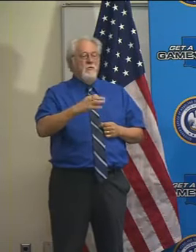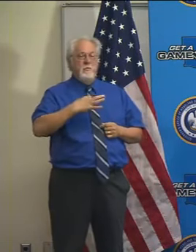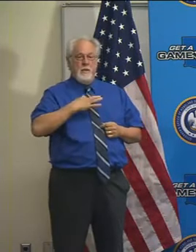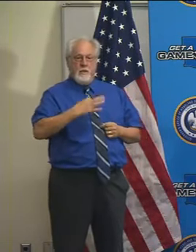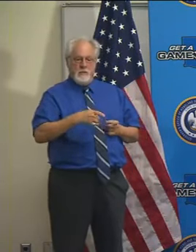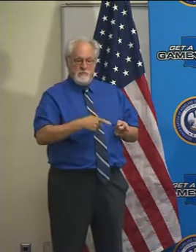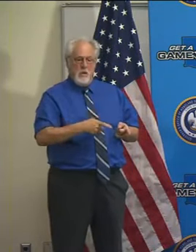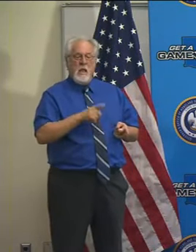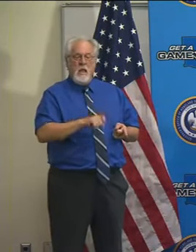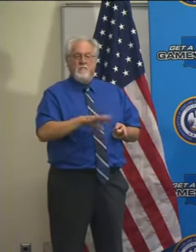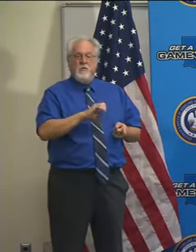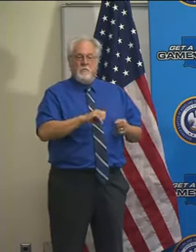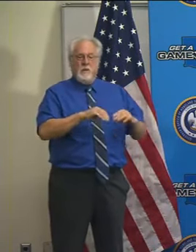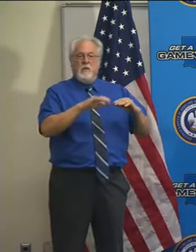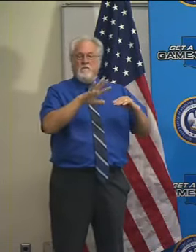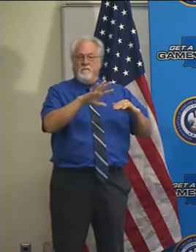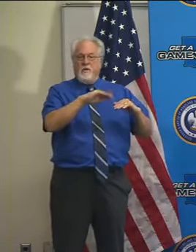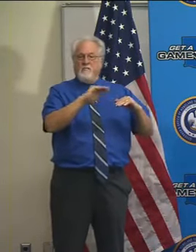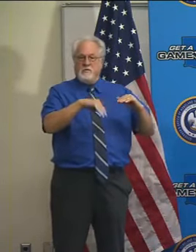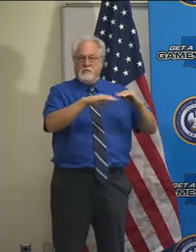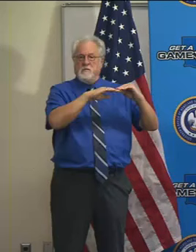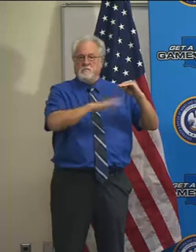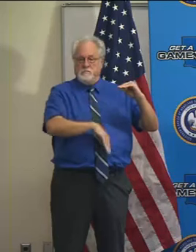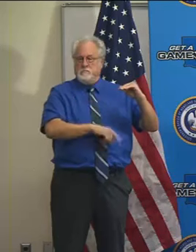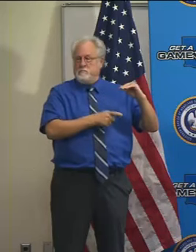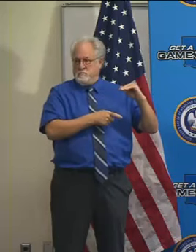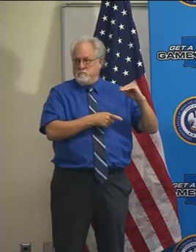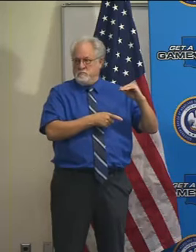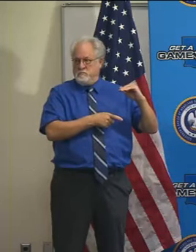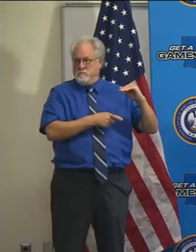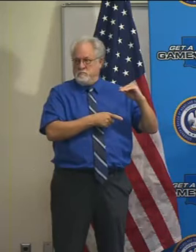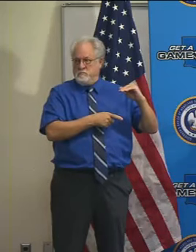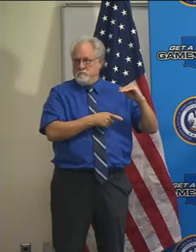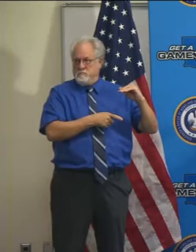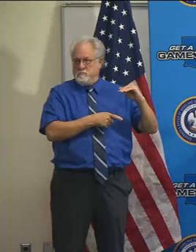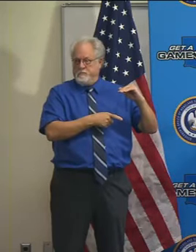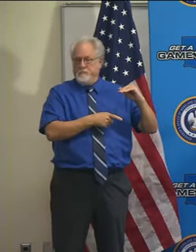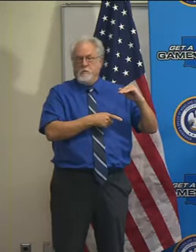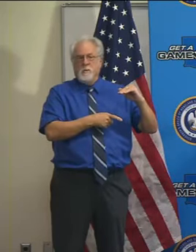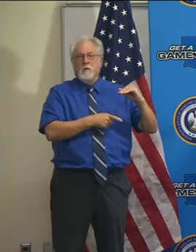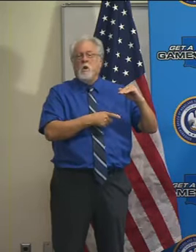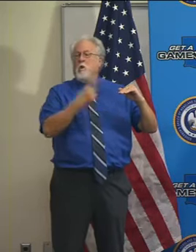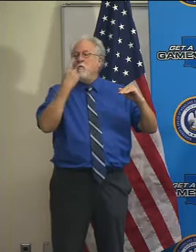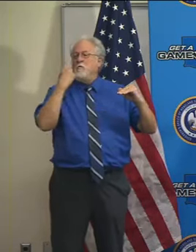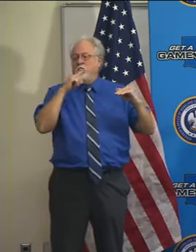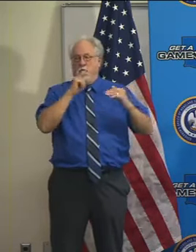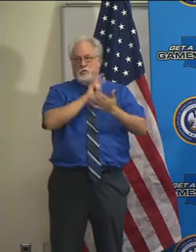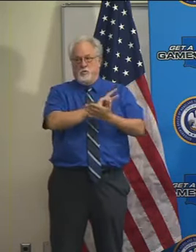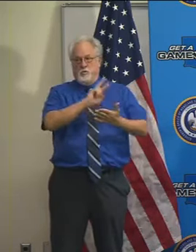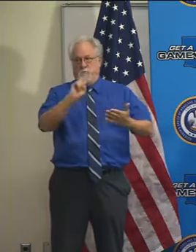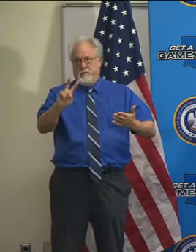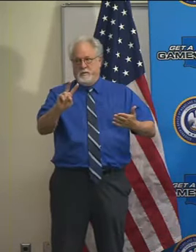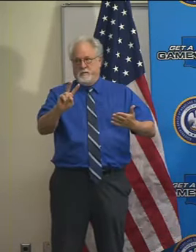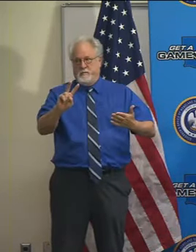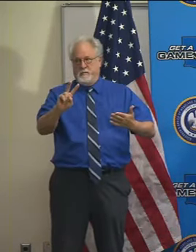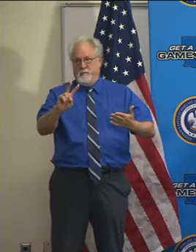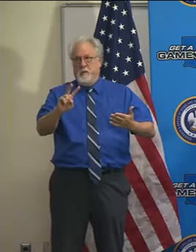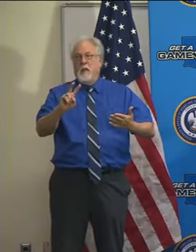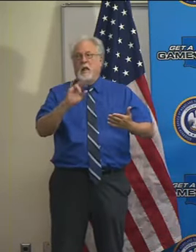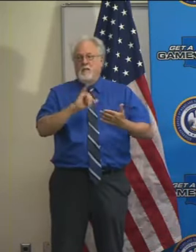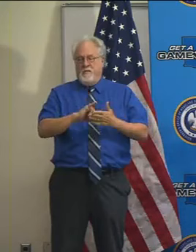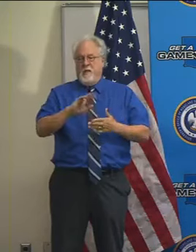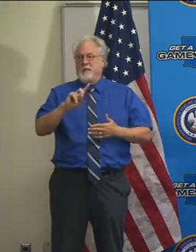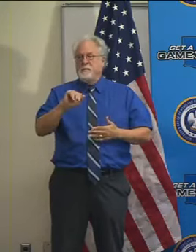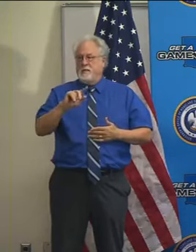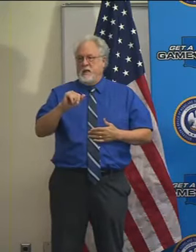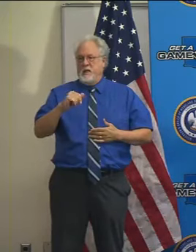meaning they have to be at or below the five percent threshold for at least two weeks. That's data